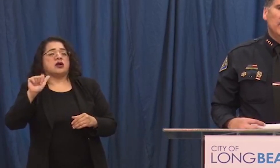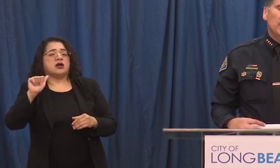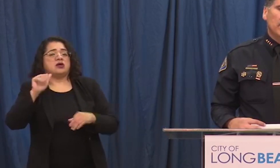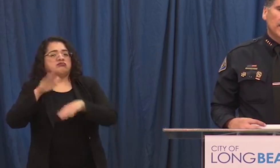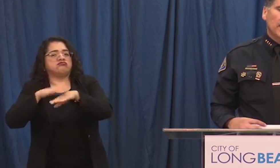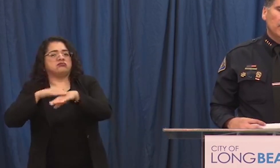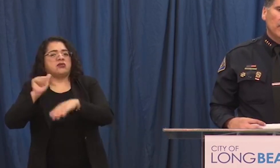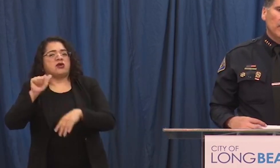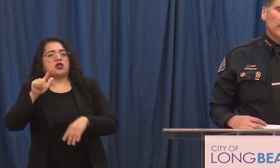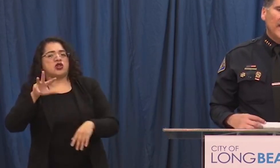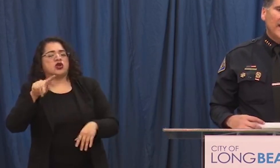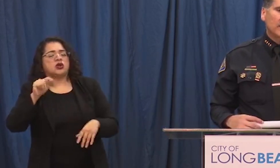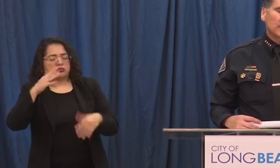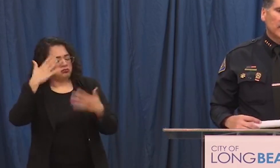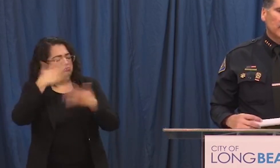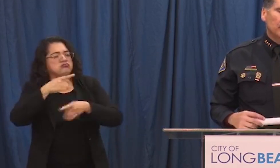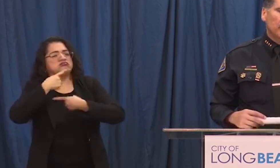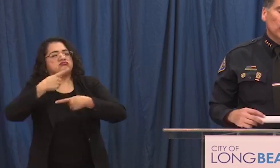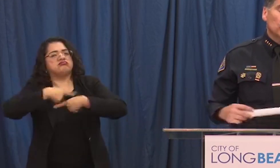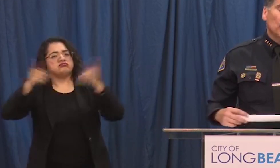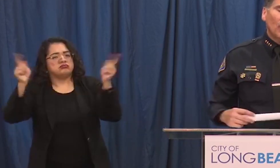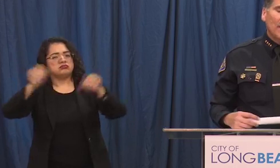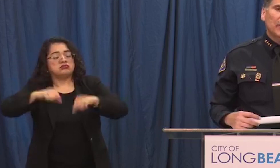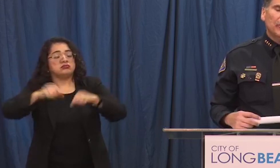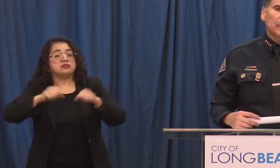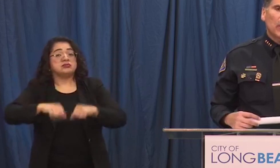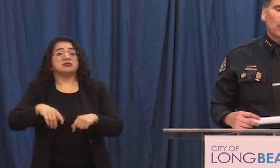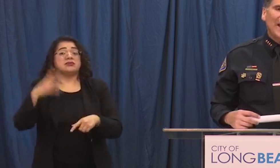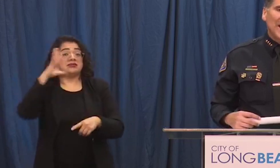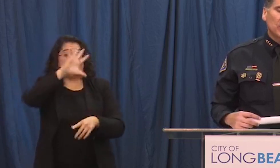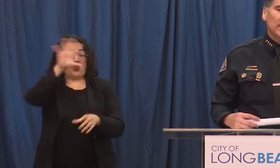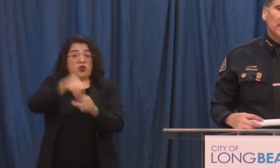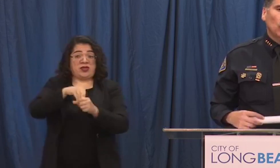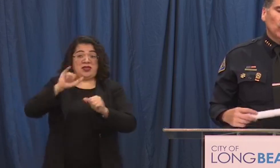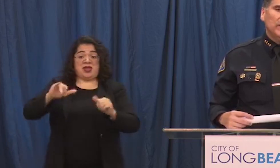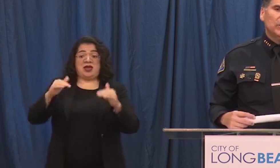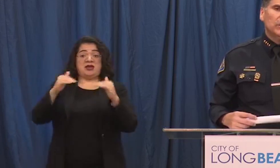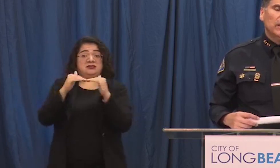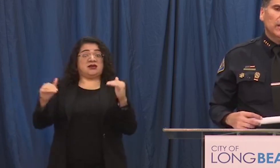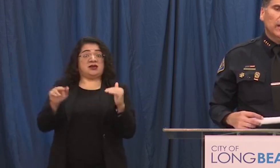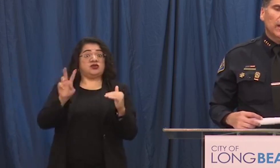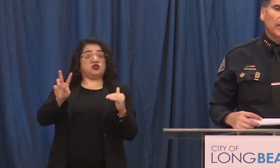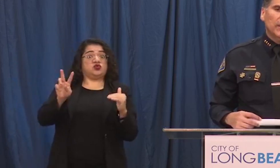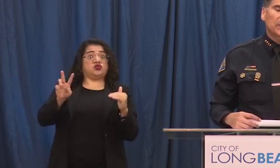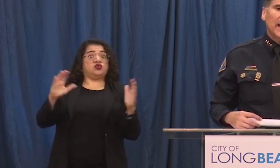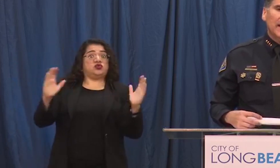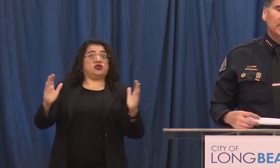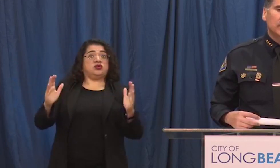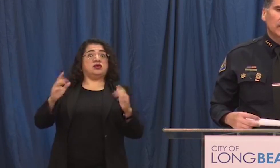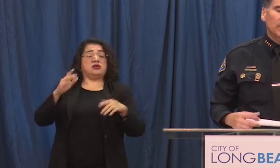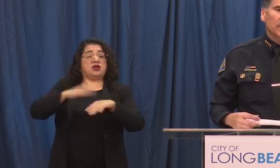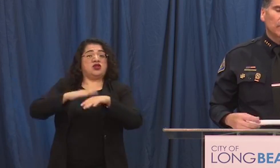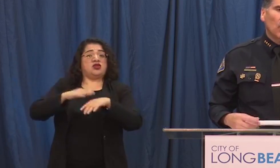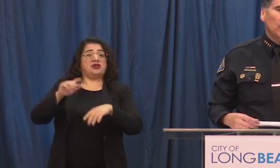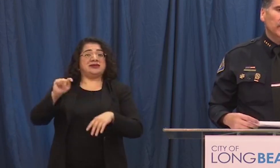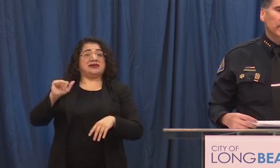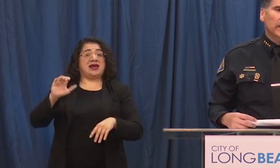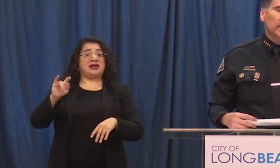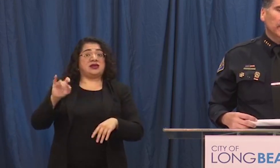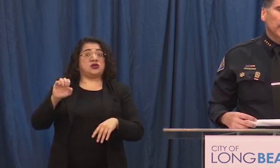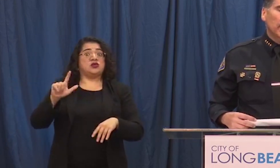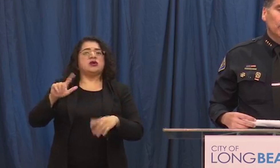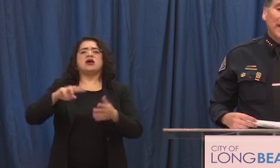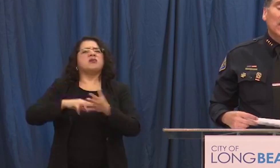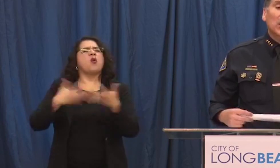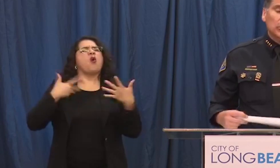within um that um those parameters we actually increased uh the size of the department